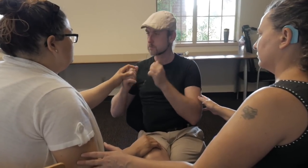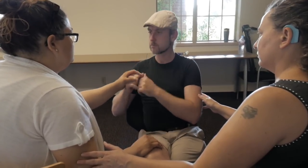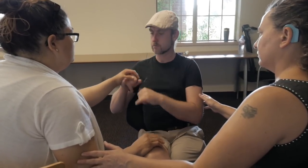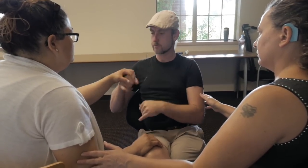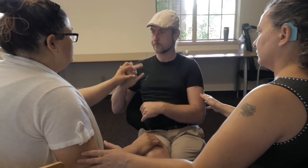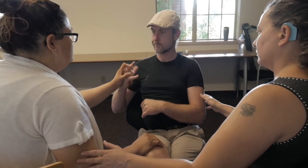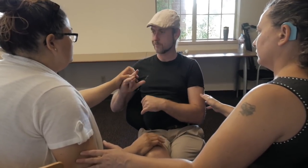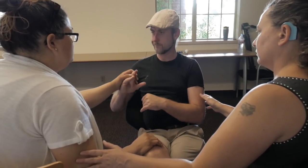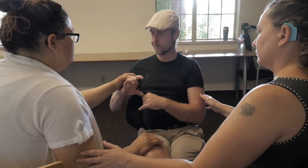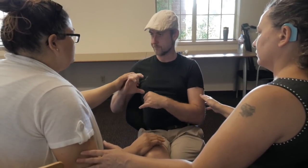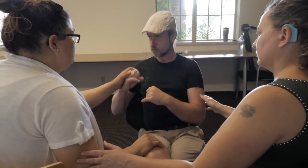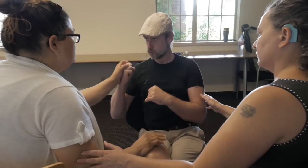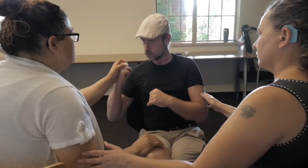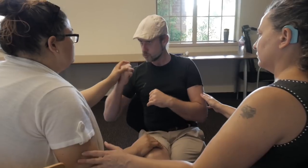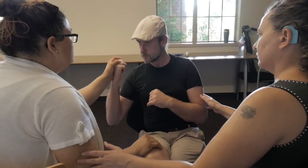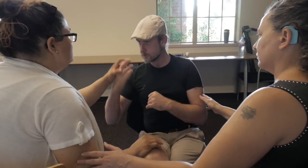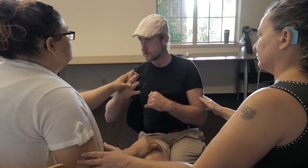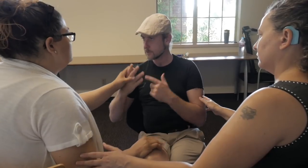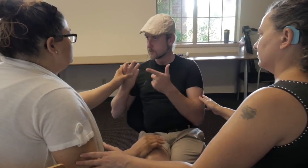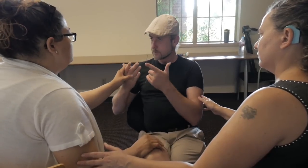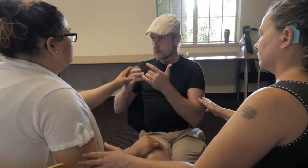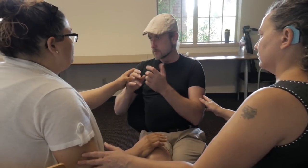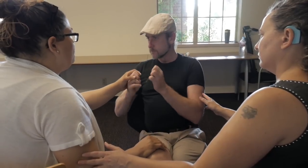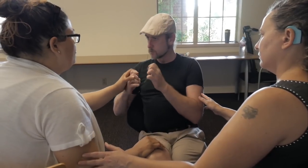exploring theater practices for the DeafBlind.